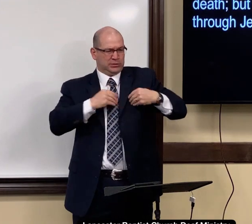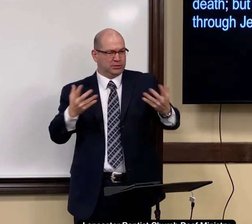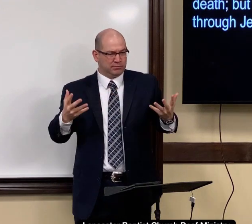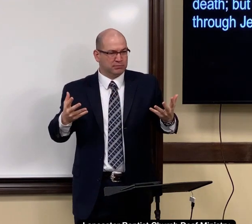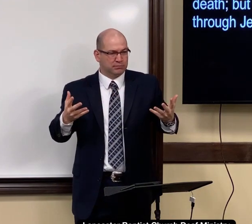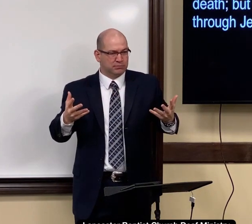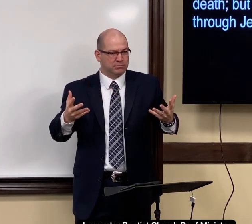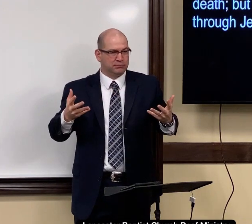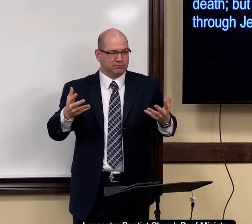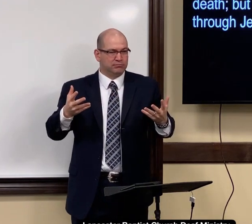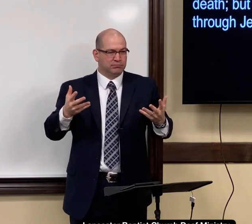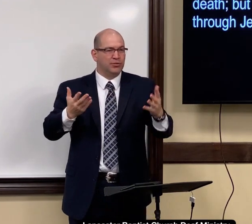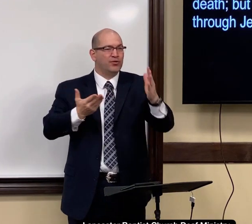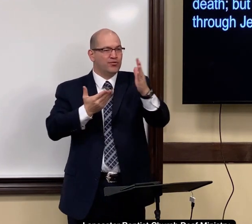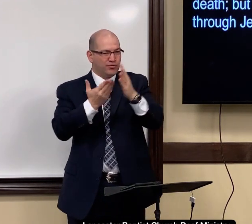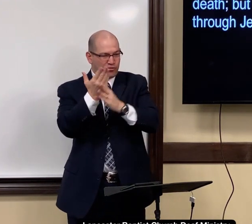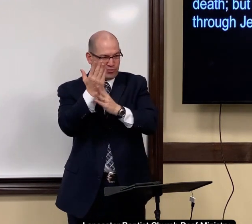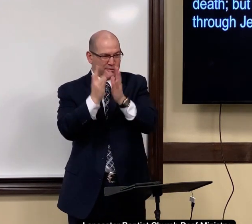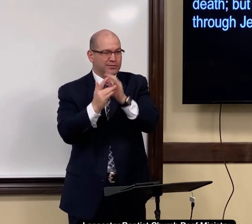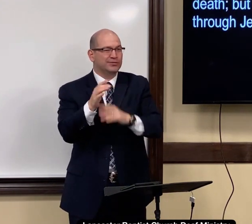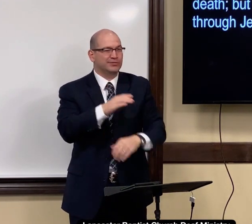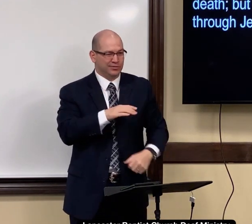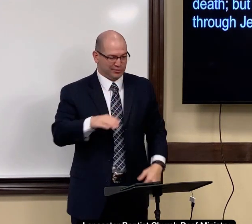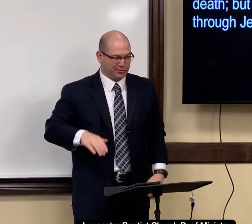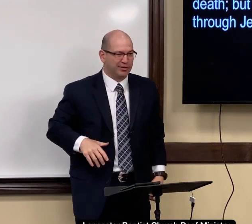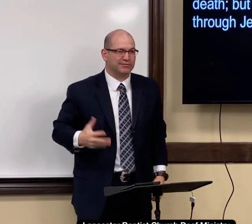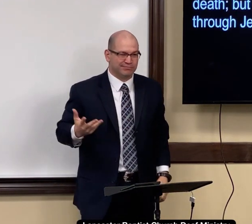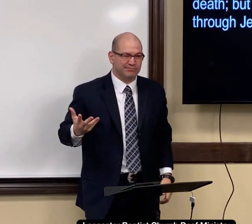how do you receive it through jesus christ